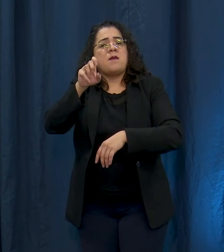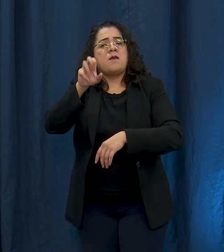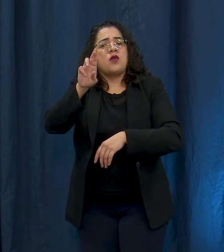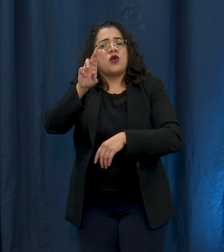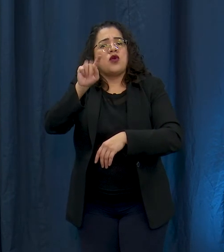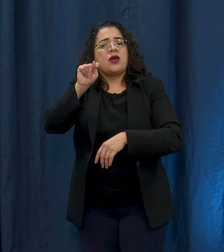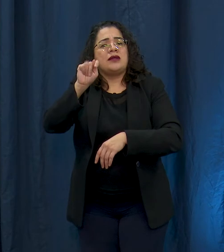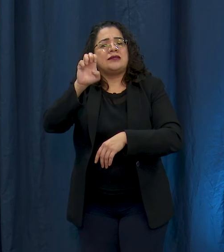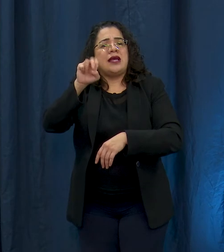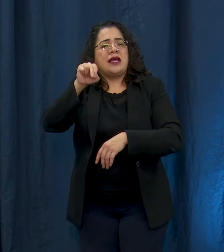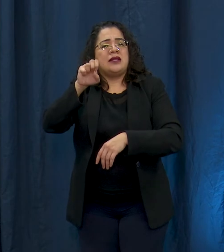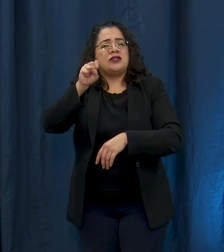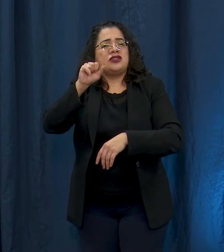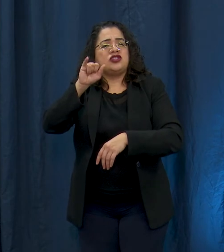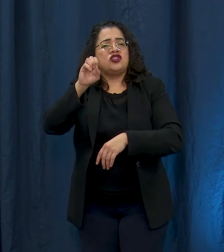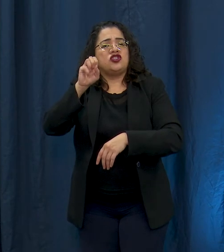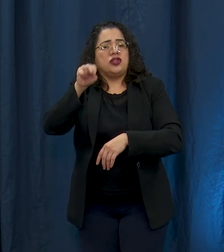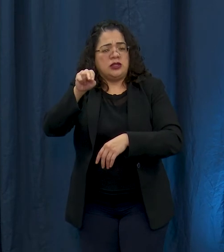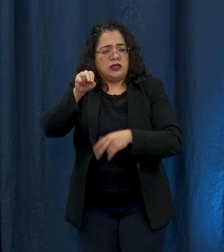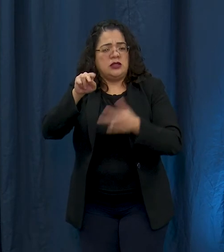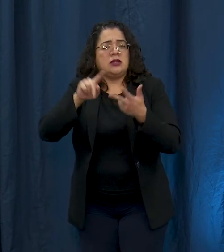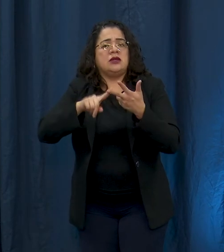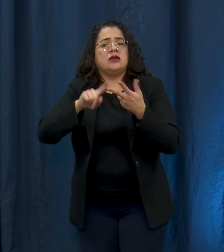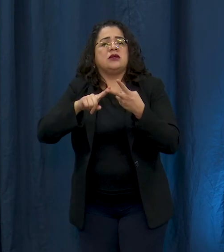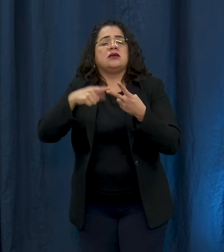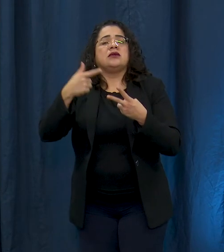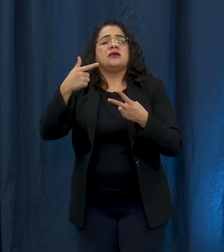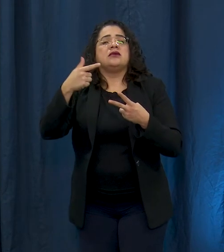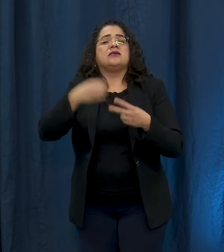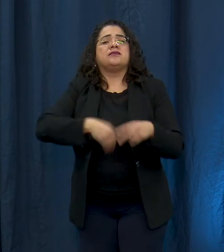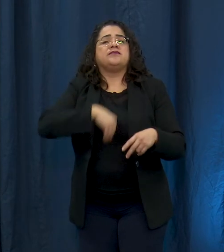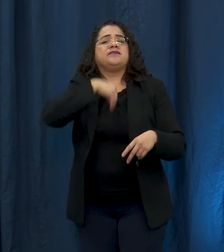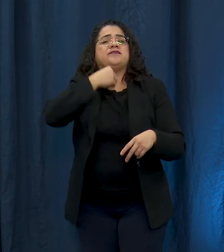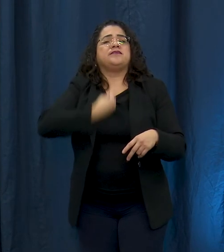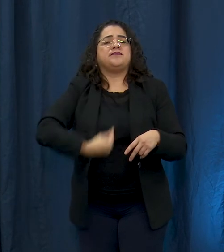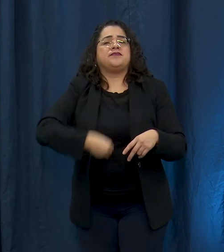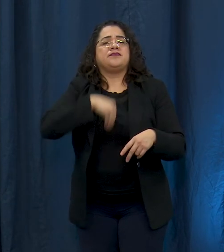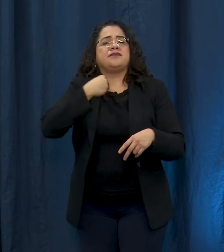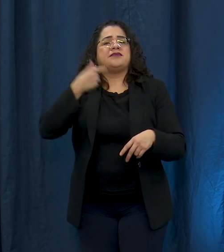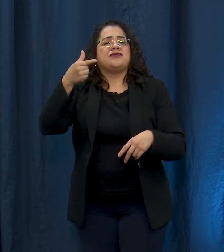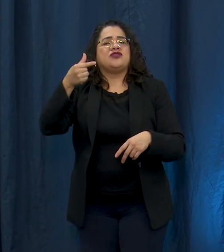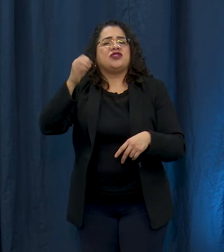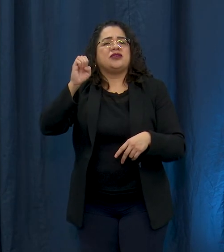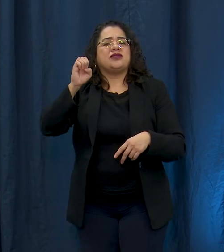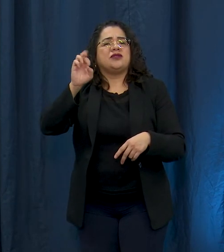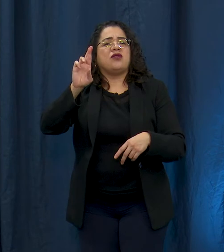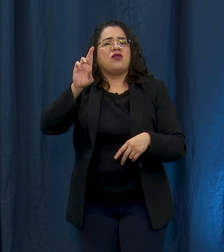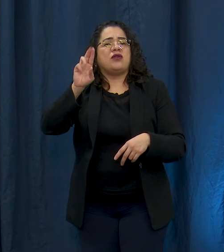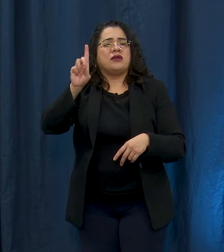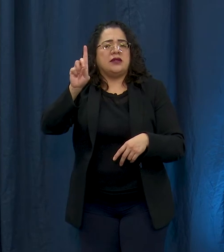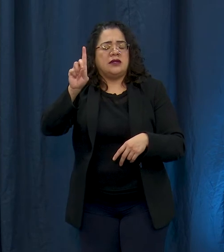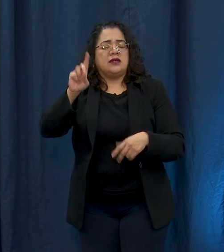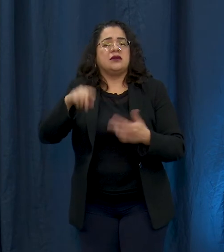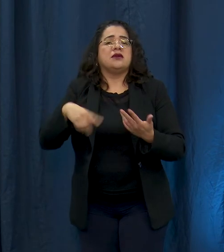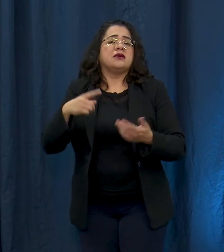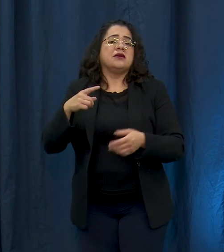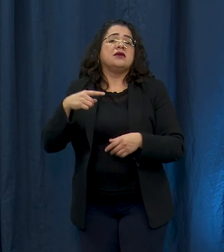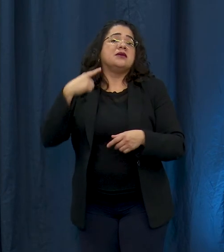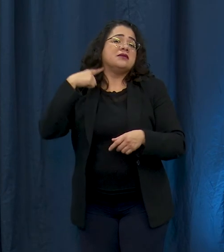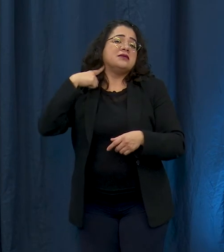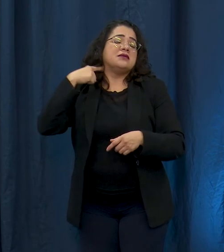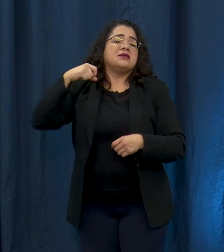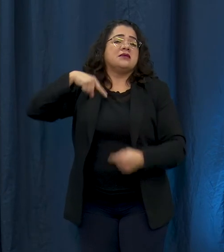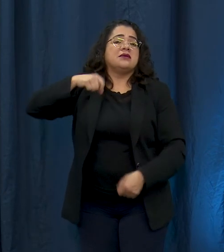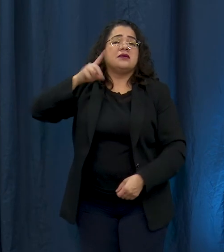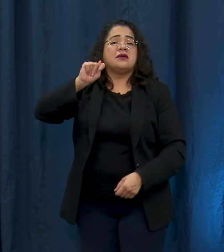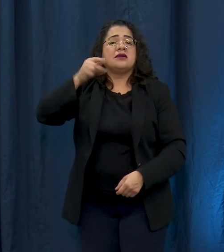gastroesophageal reflux disorder, for thyroid issues, for cholesterol,